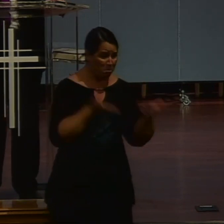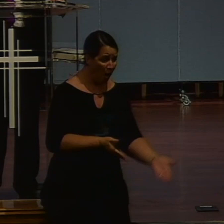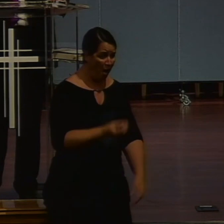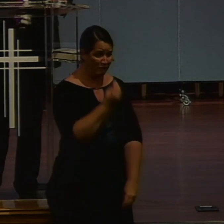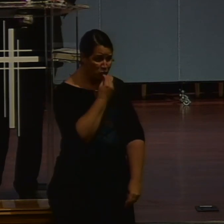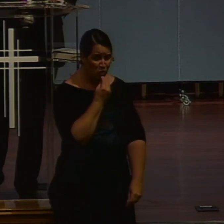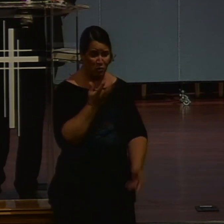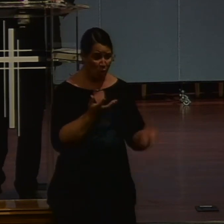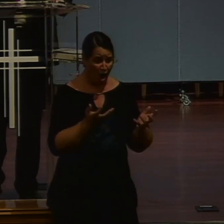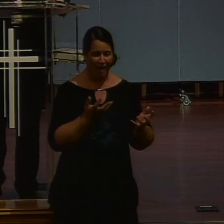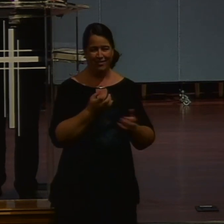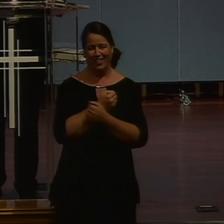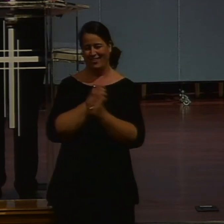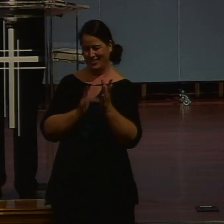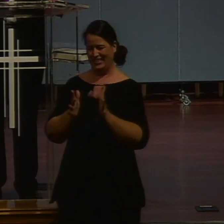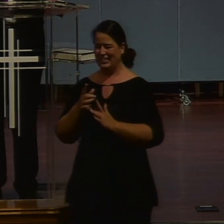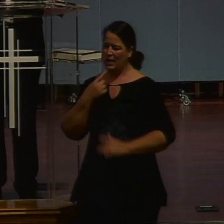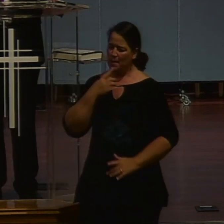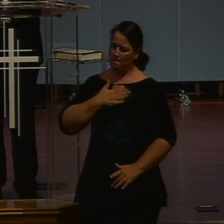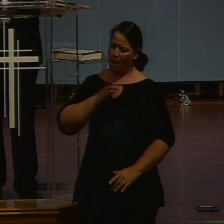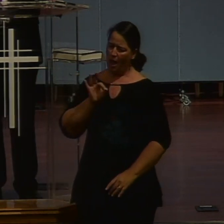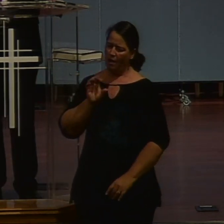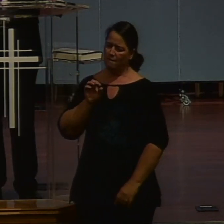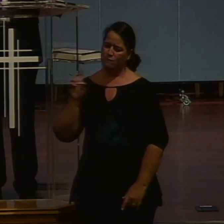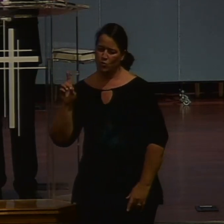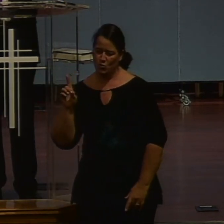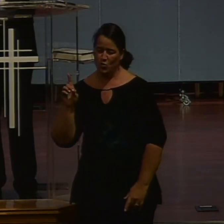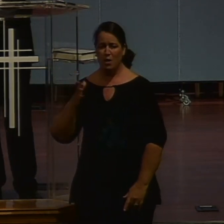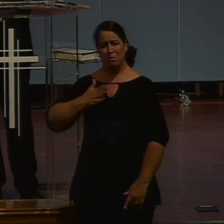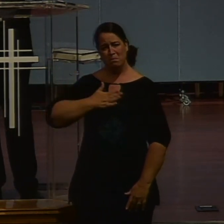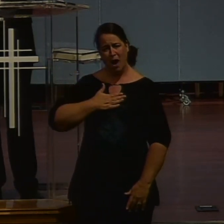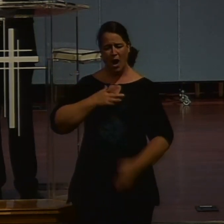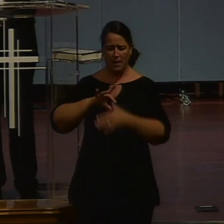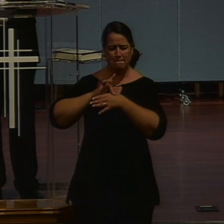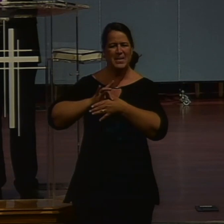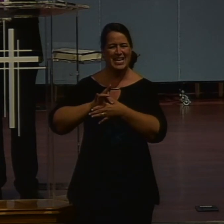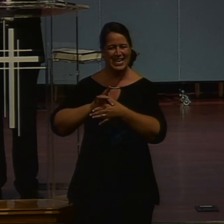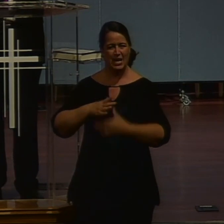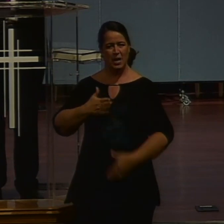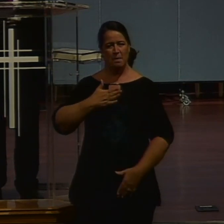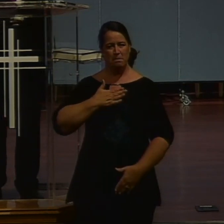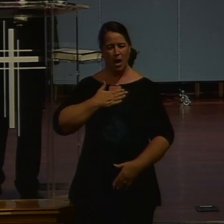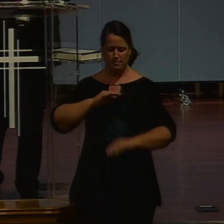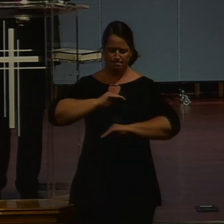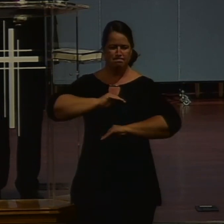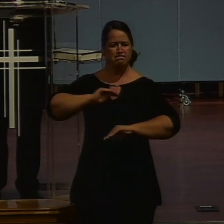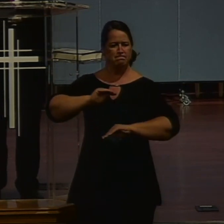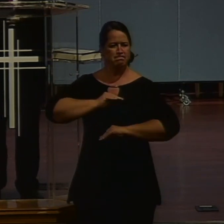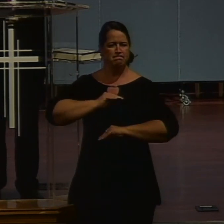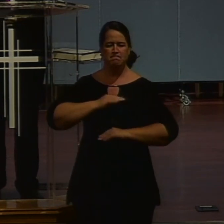Someone to eat. I love what Jesus said. My food. My meat. My sustenance.